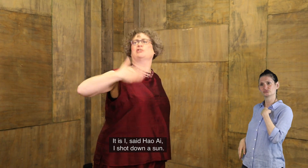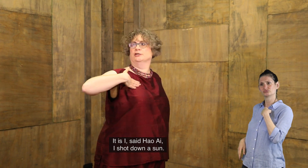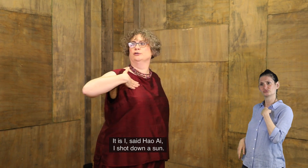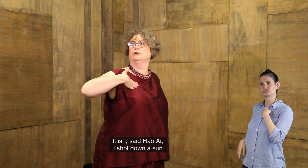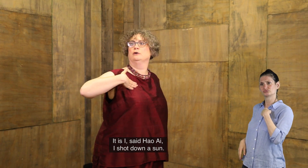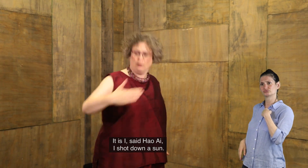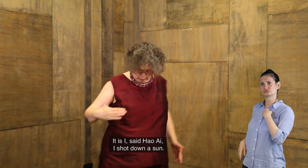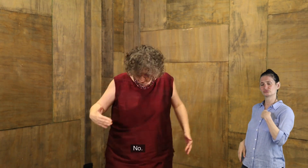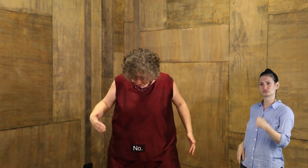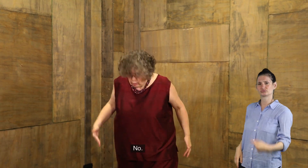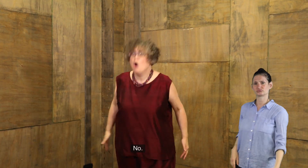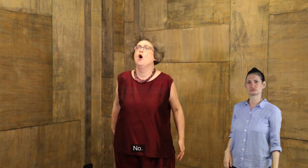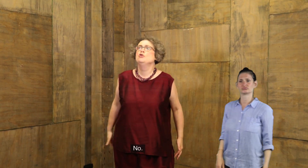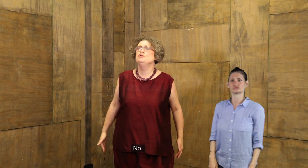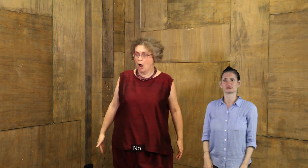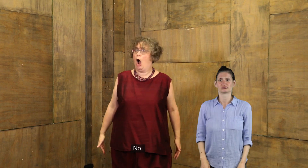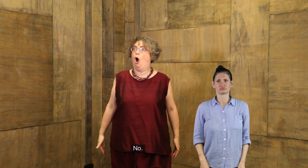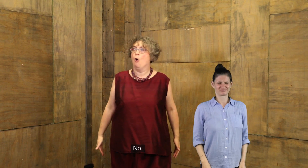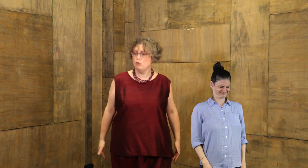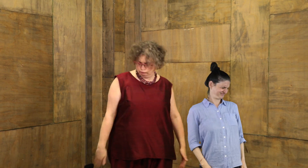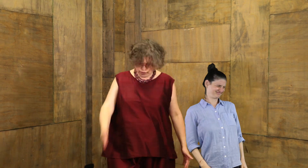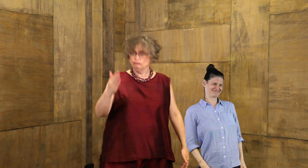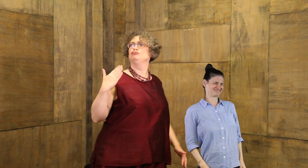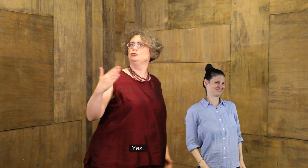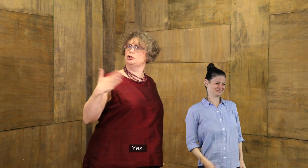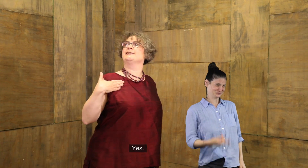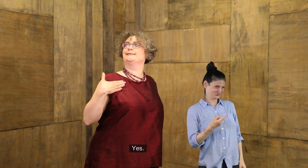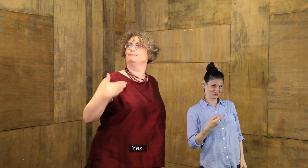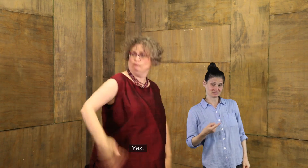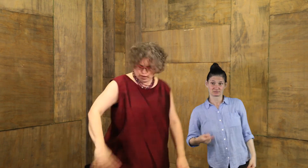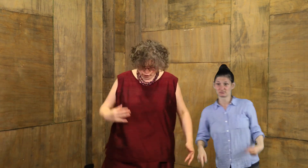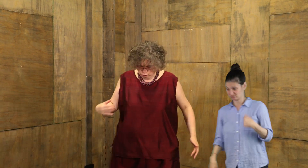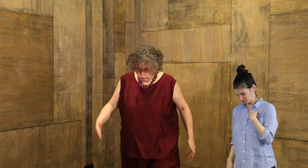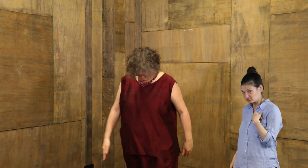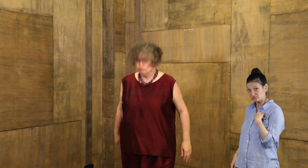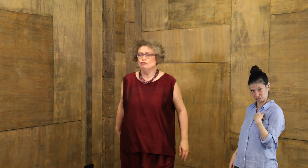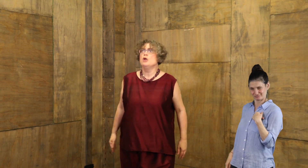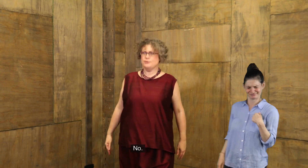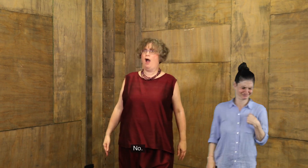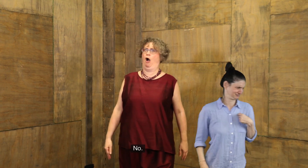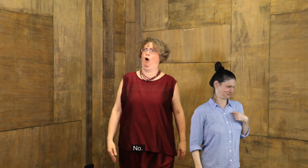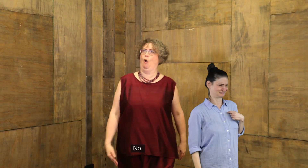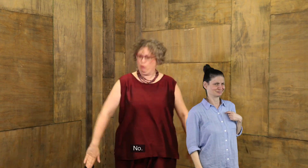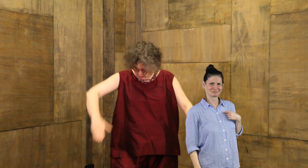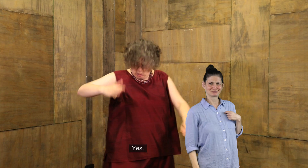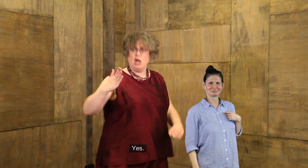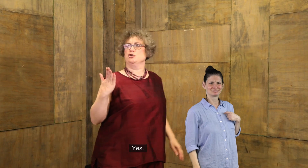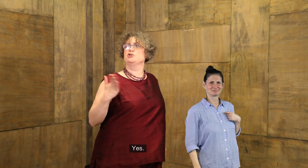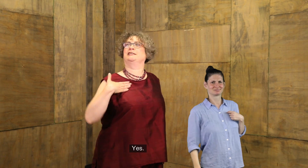a sun. No. Yes. No.